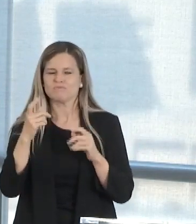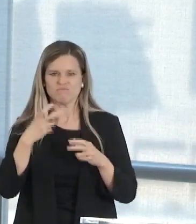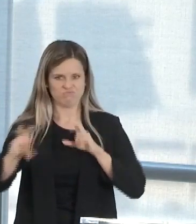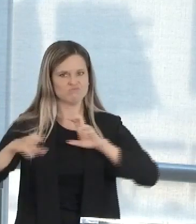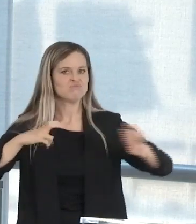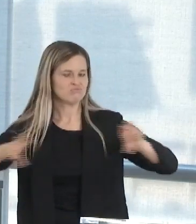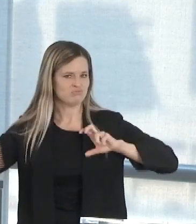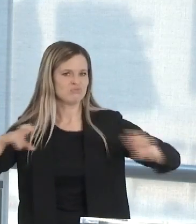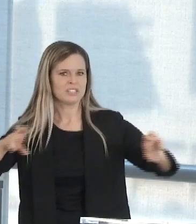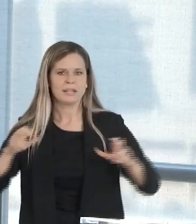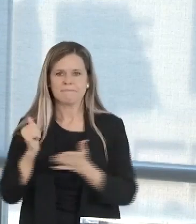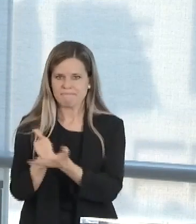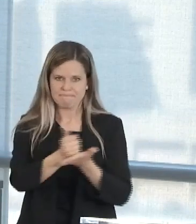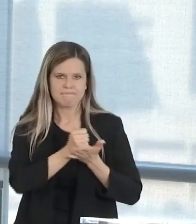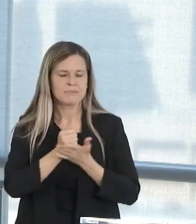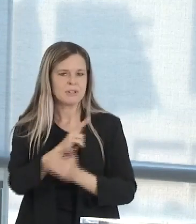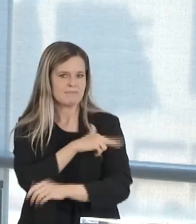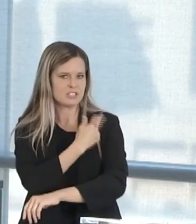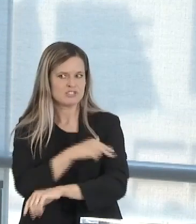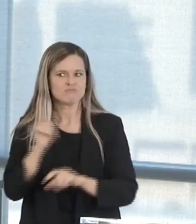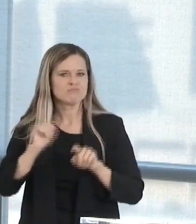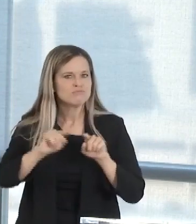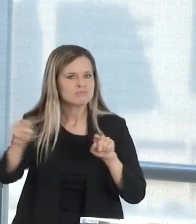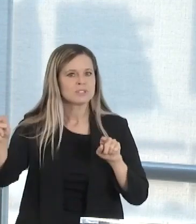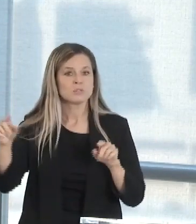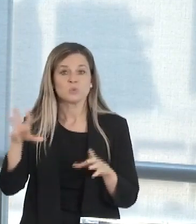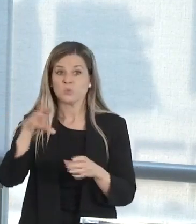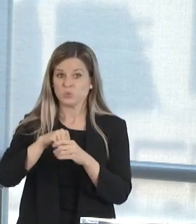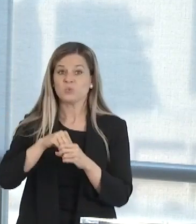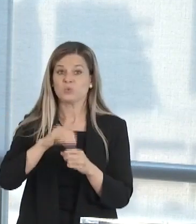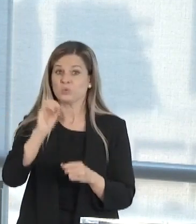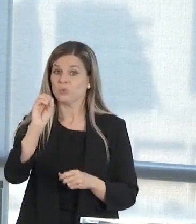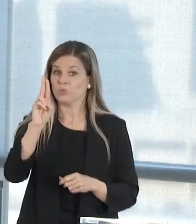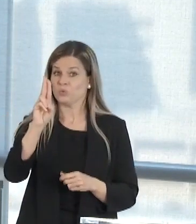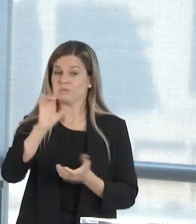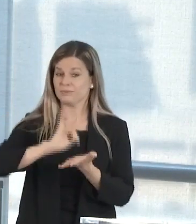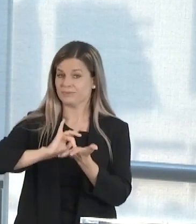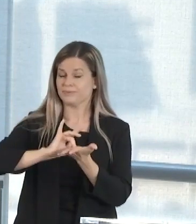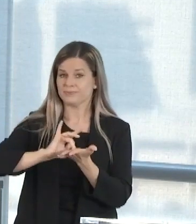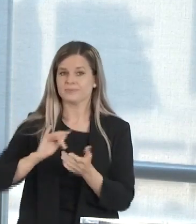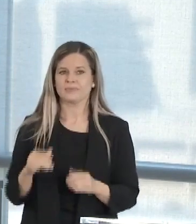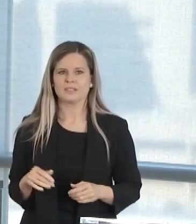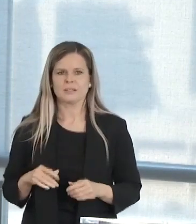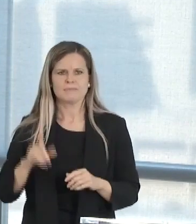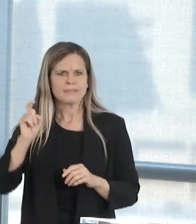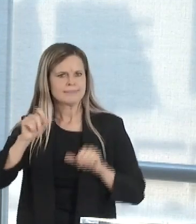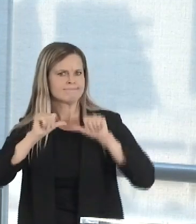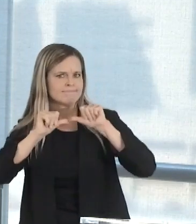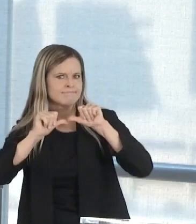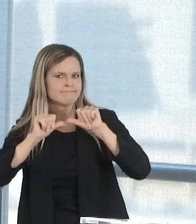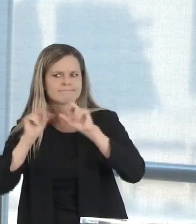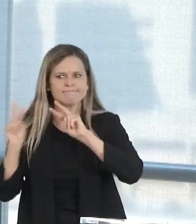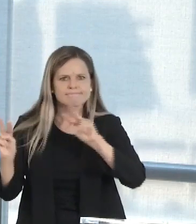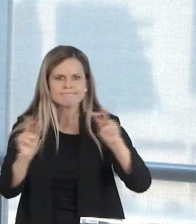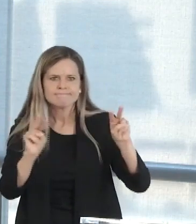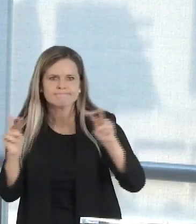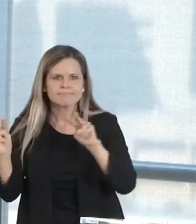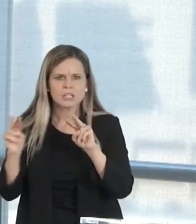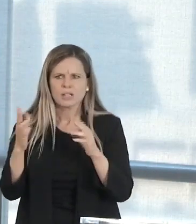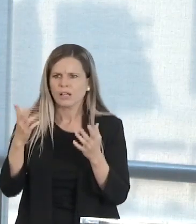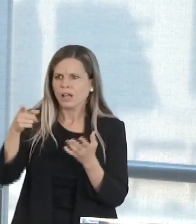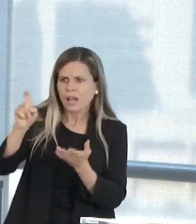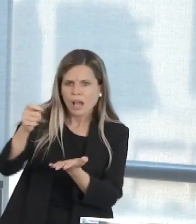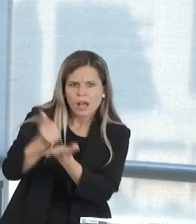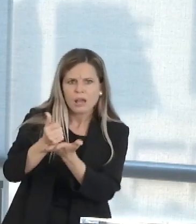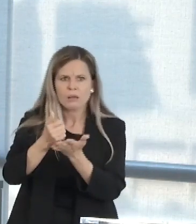work is not yet over and we must continue to look for areas where we can better support all of our healthcare workers and our system as a